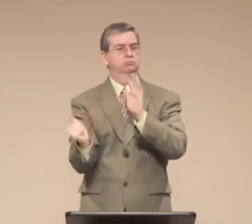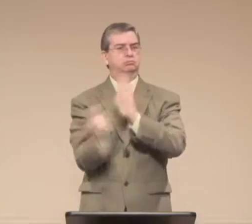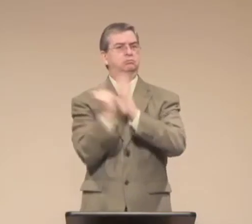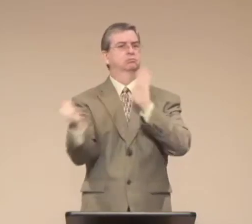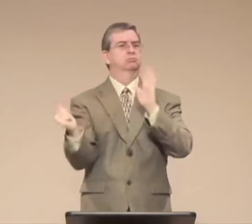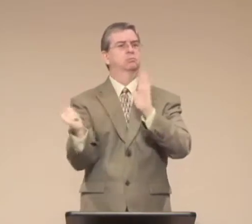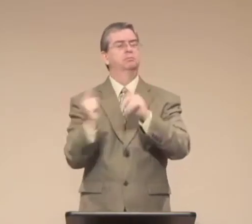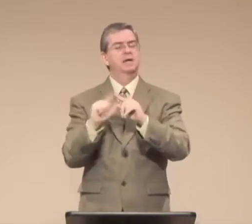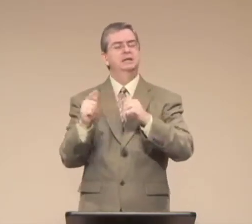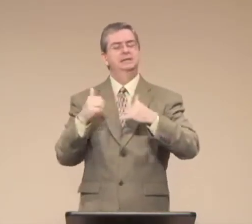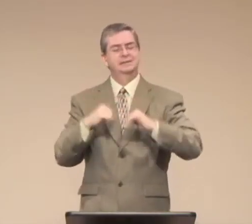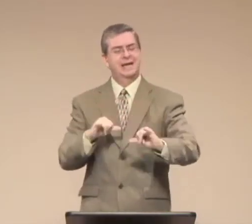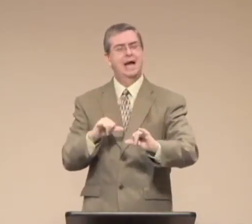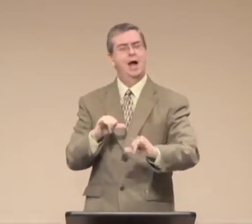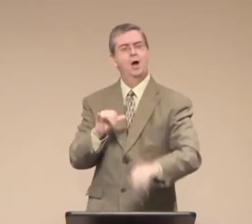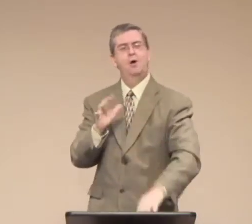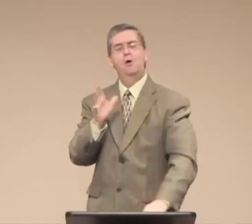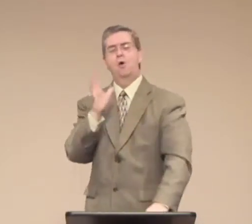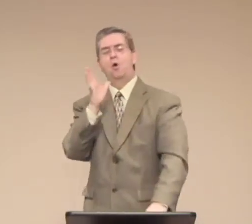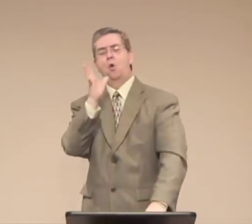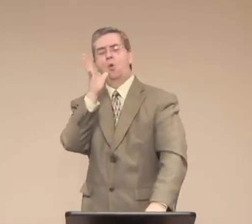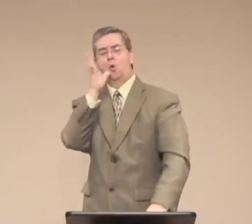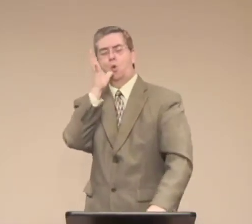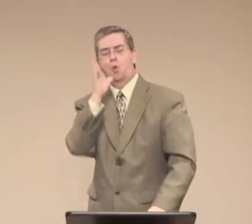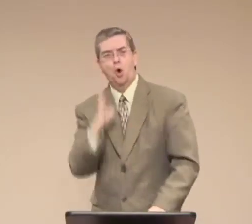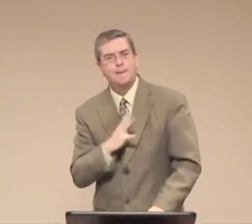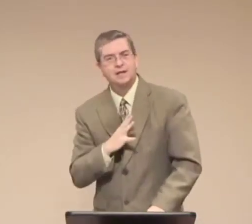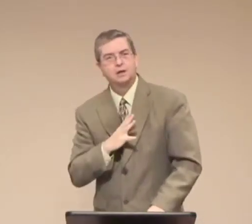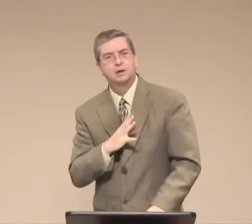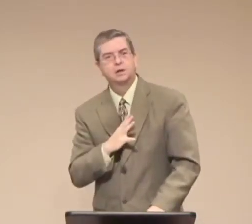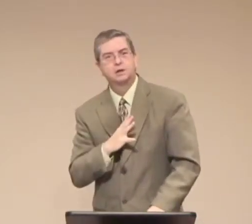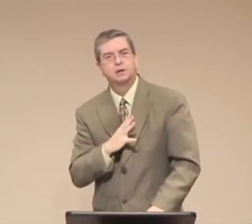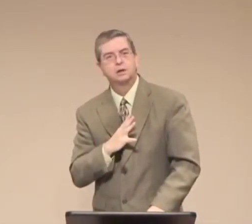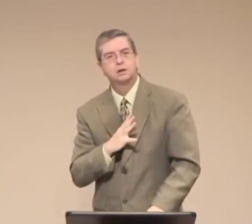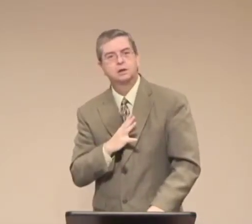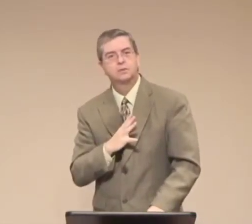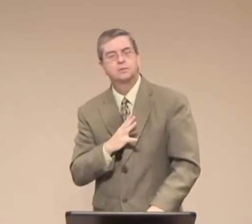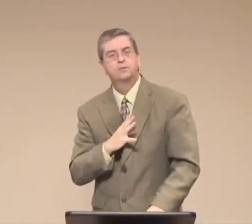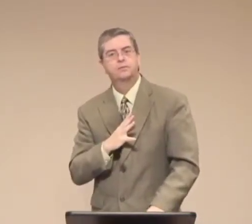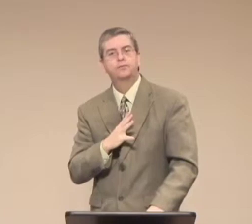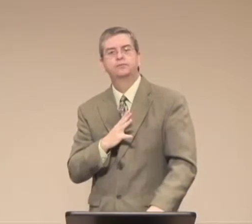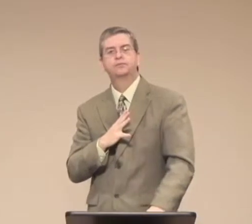her Woman. That's why he did not refer to her